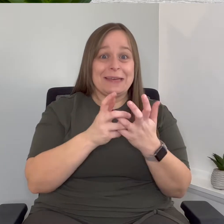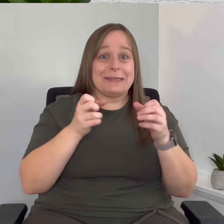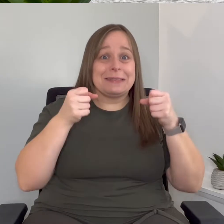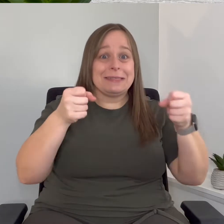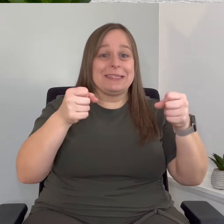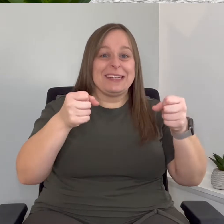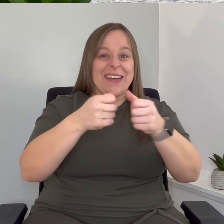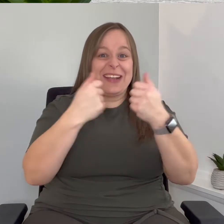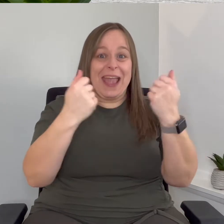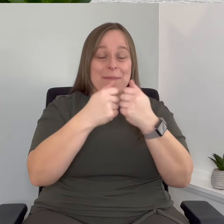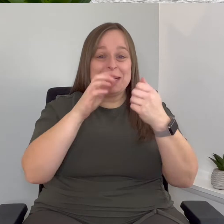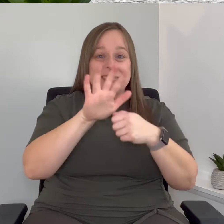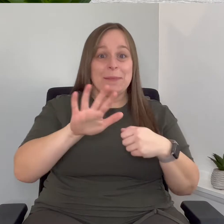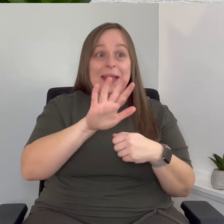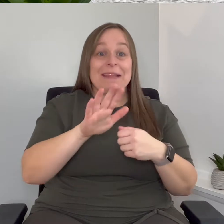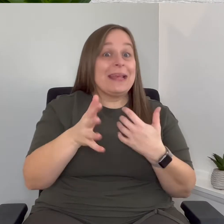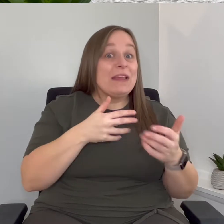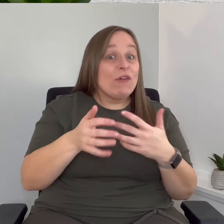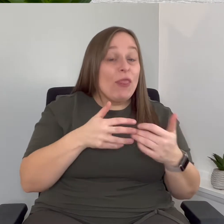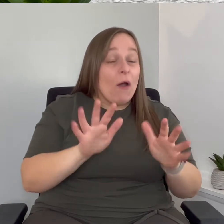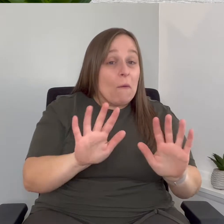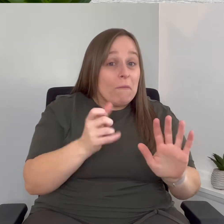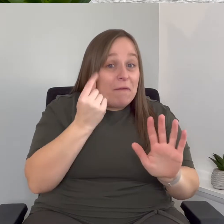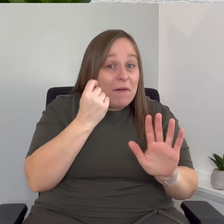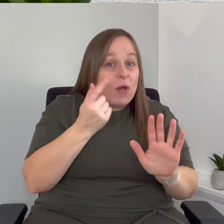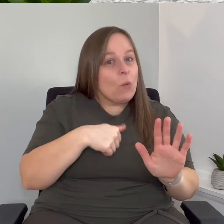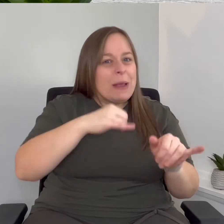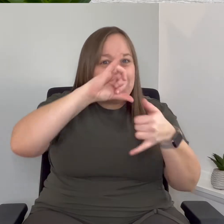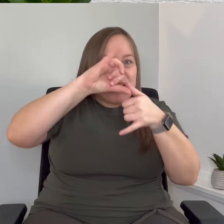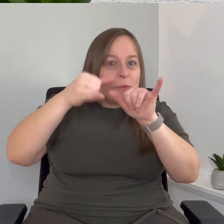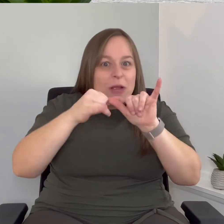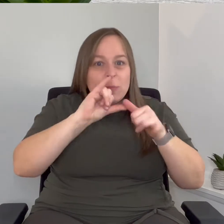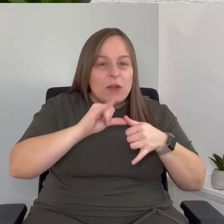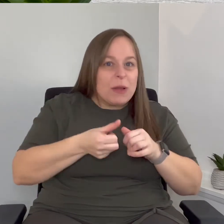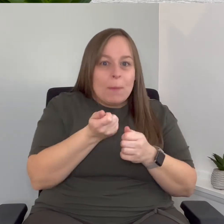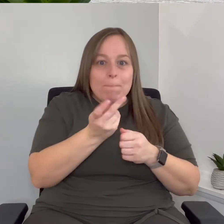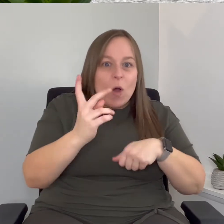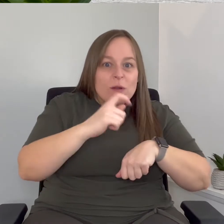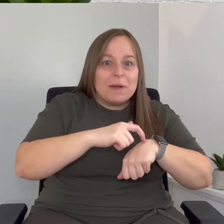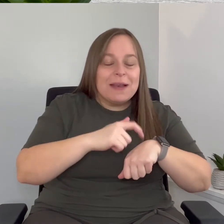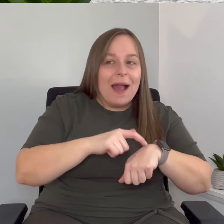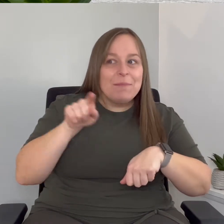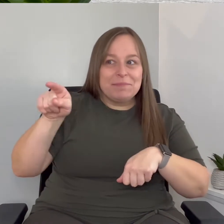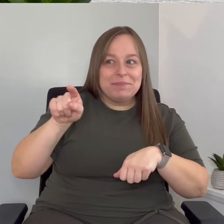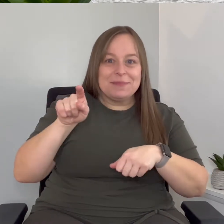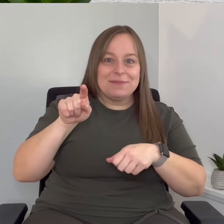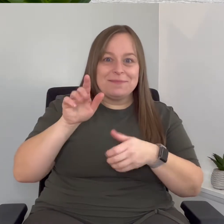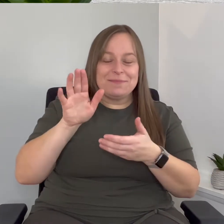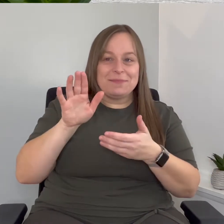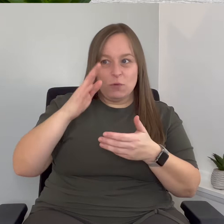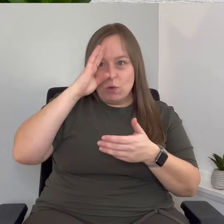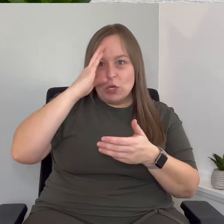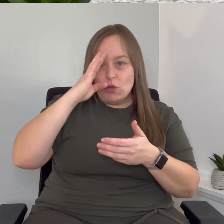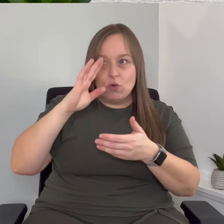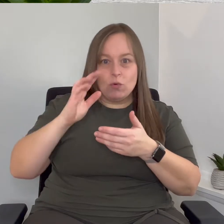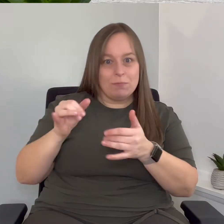our cabinet space despite measuring multiple times and we knew the configurations